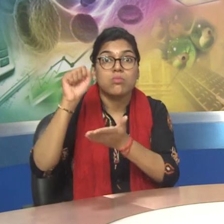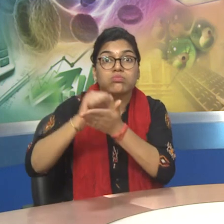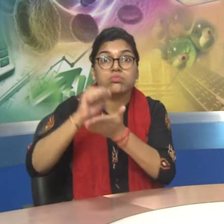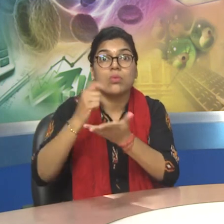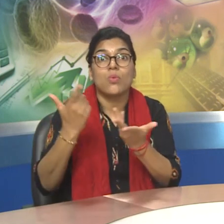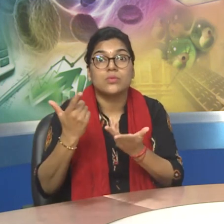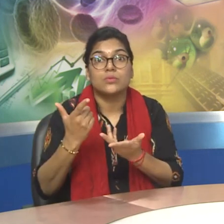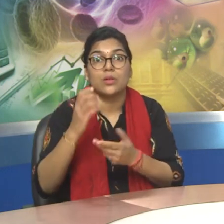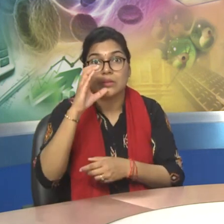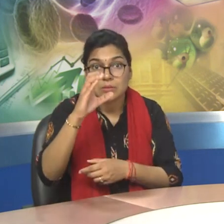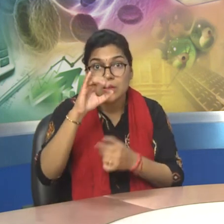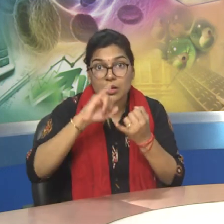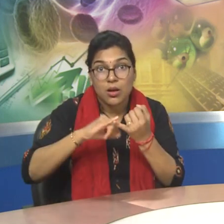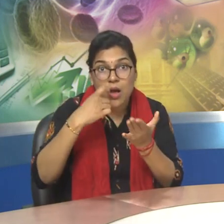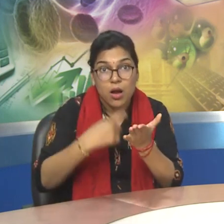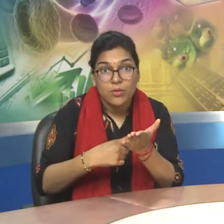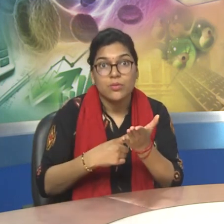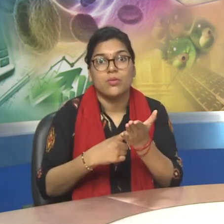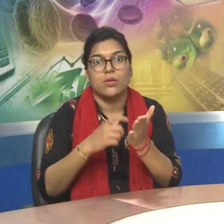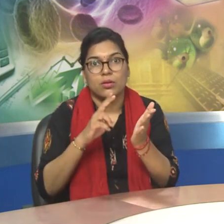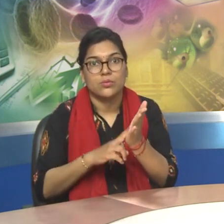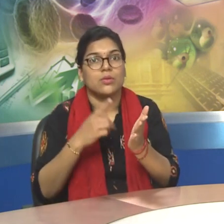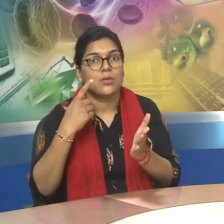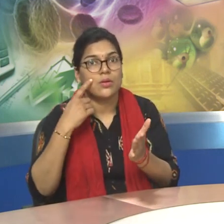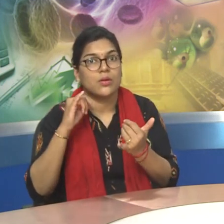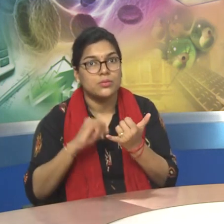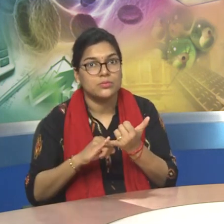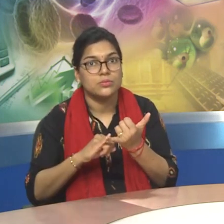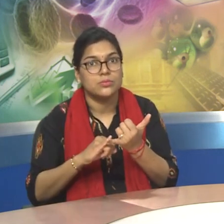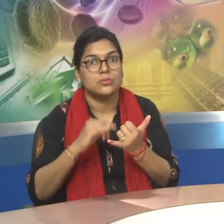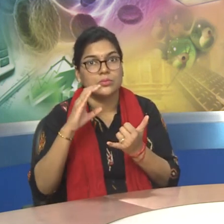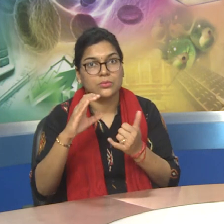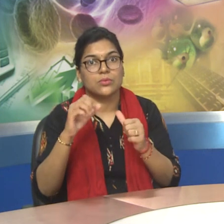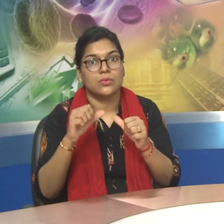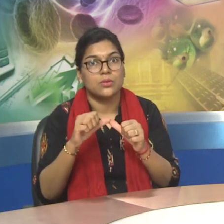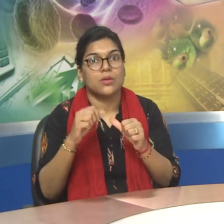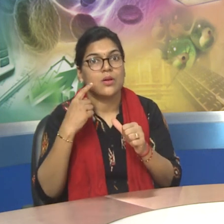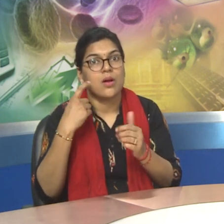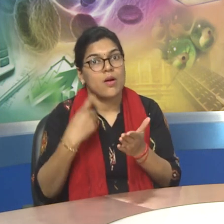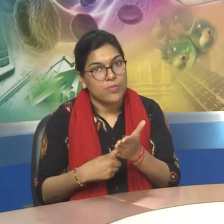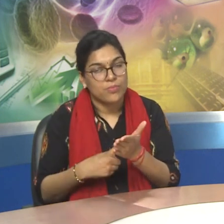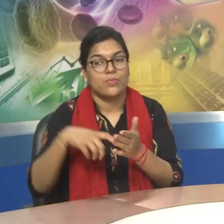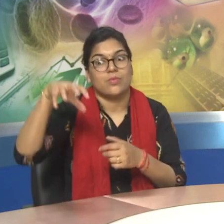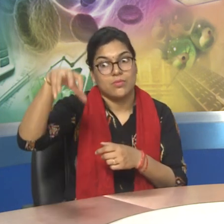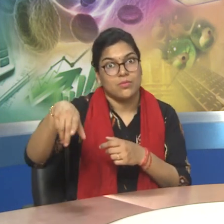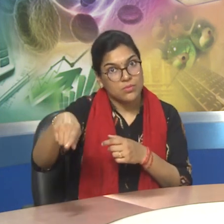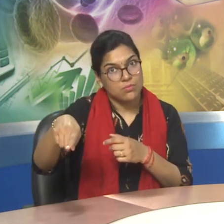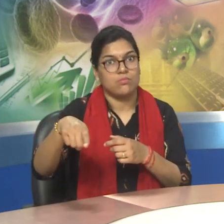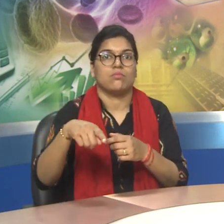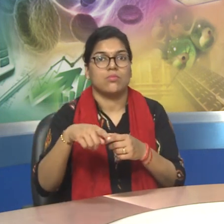by C-S-I-R-N-I-S-C-A-I-R.